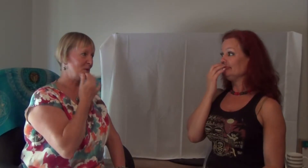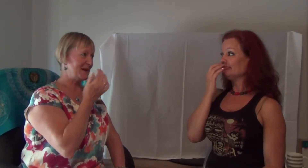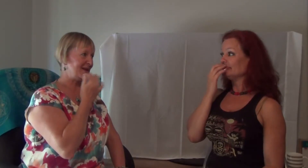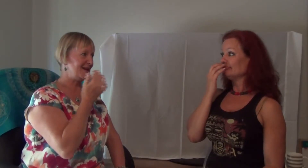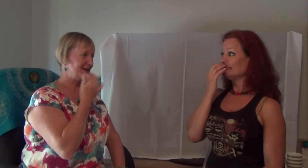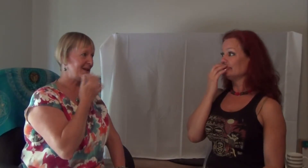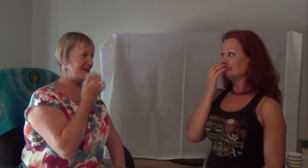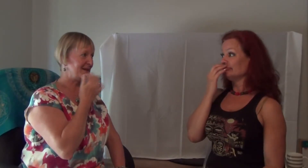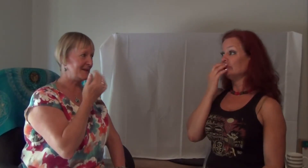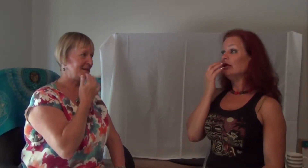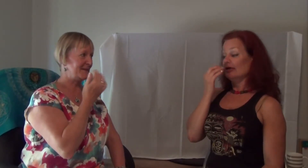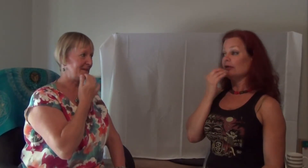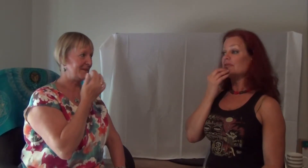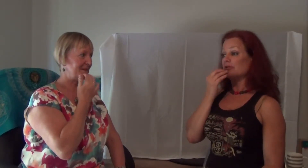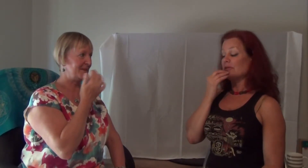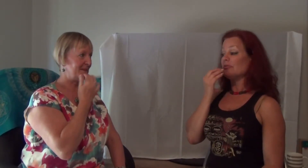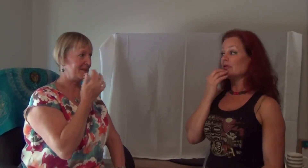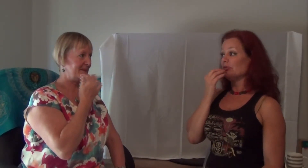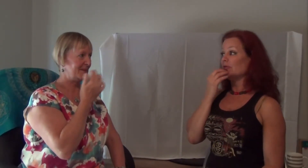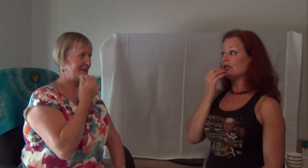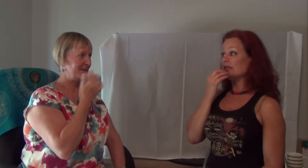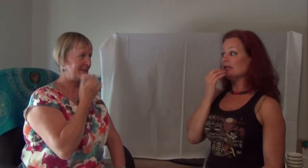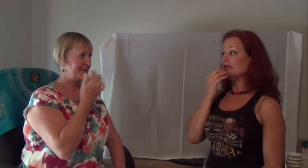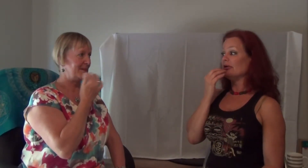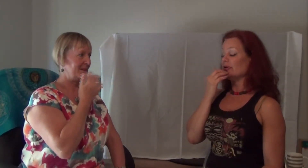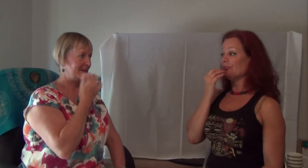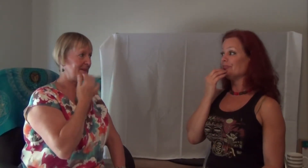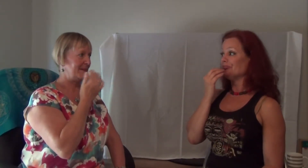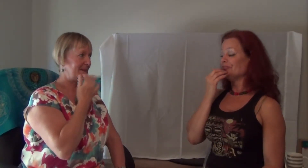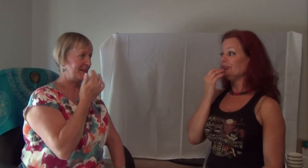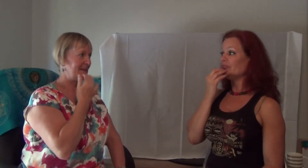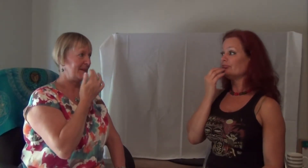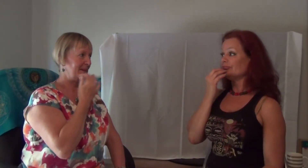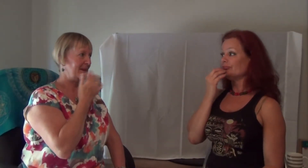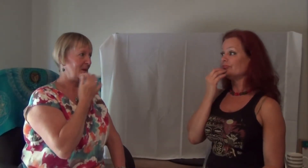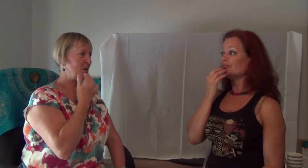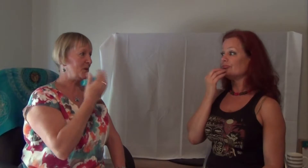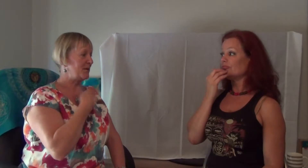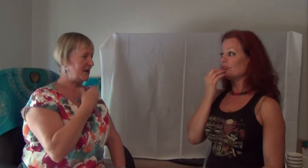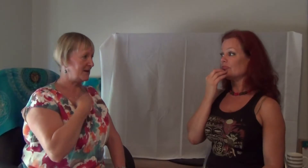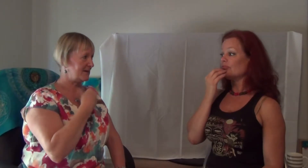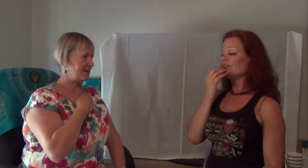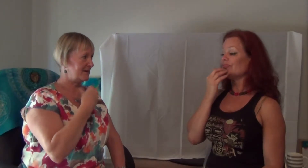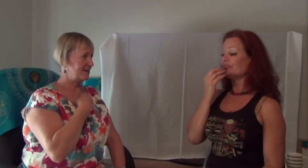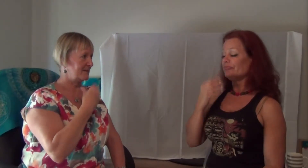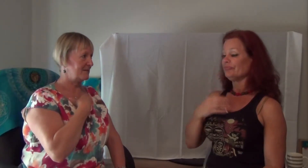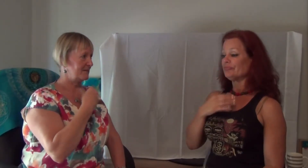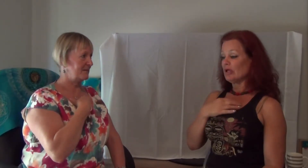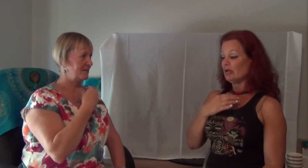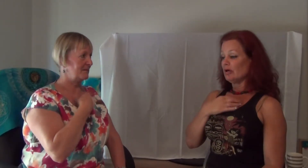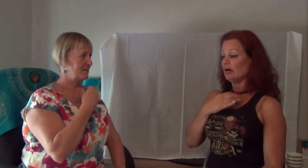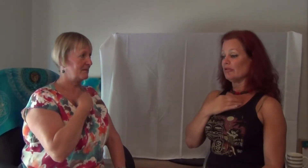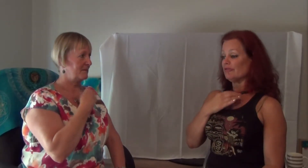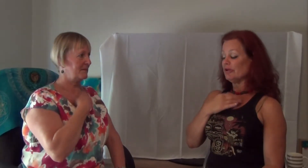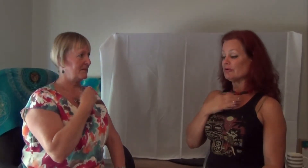pull my skin together. It took something to pull my skin together. All the fears. All the fears.